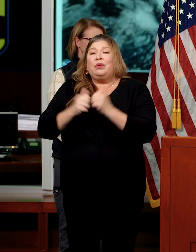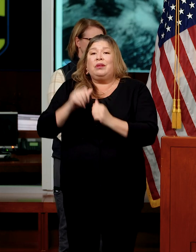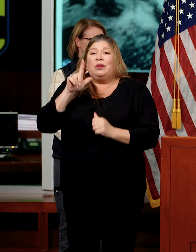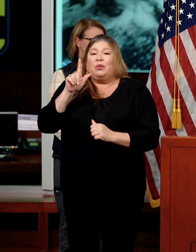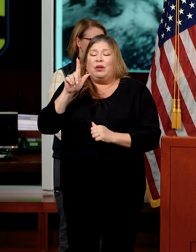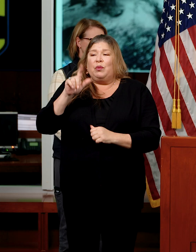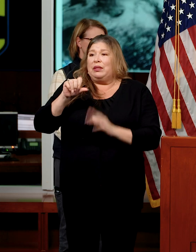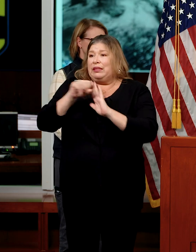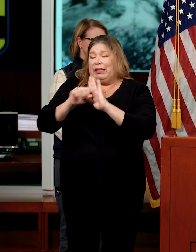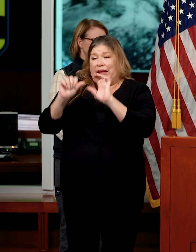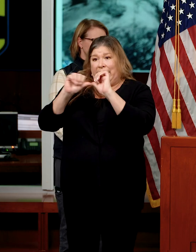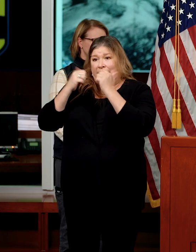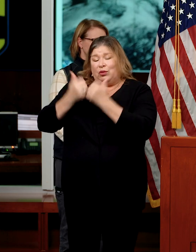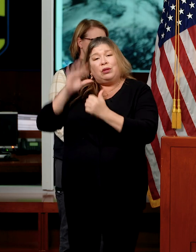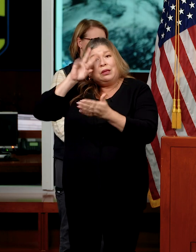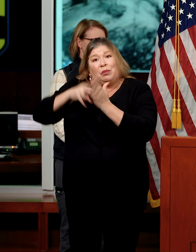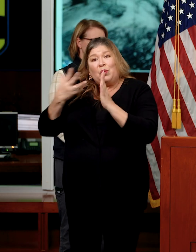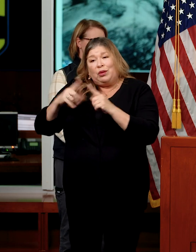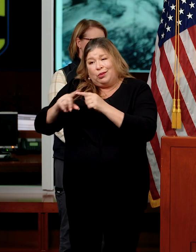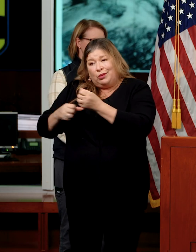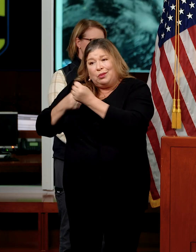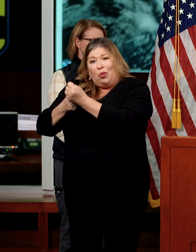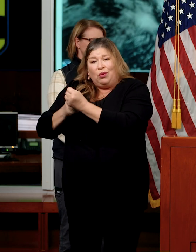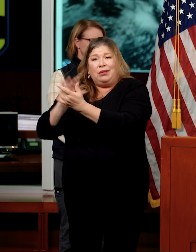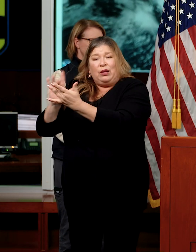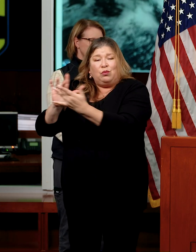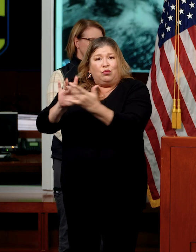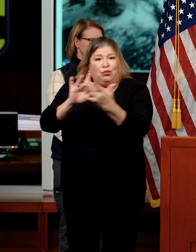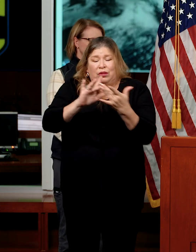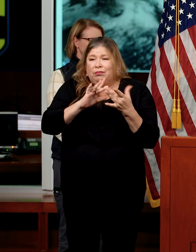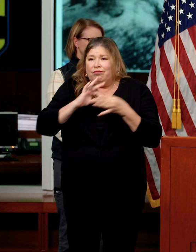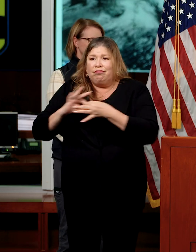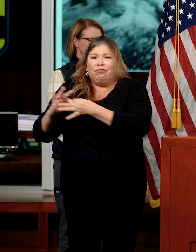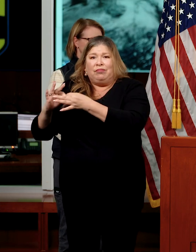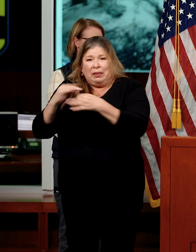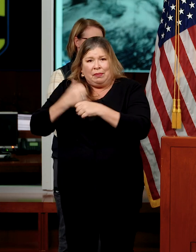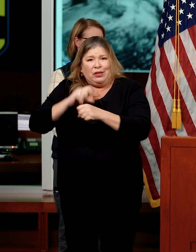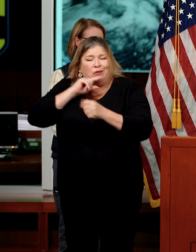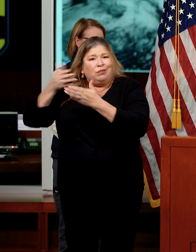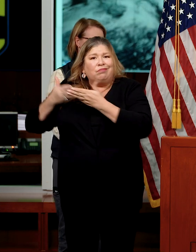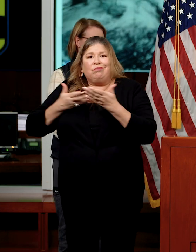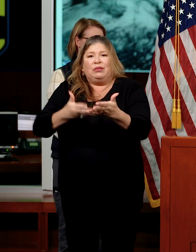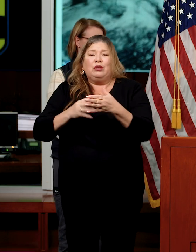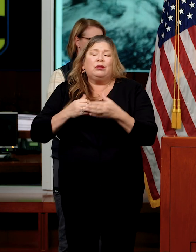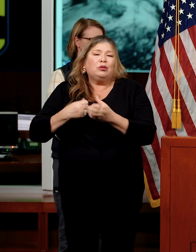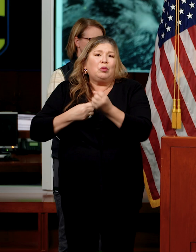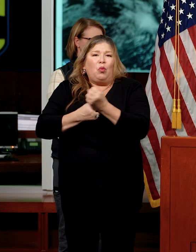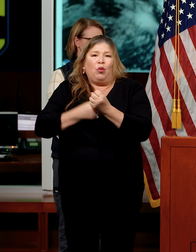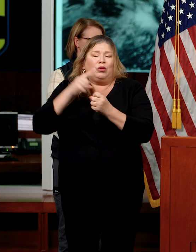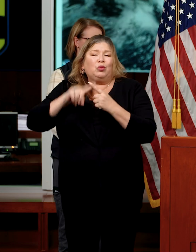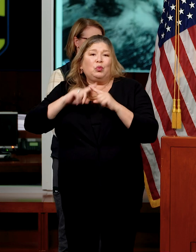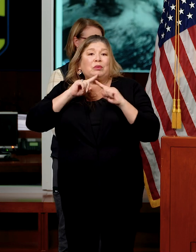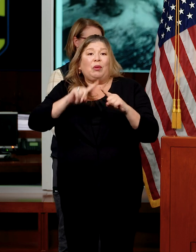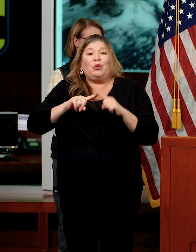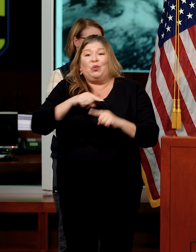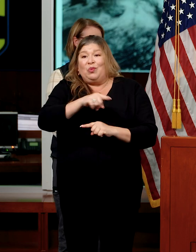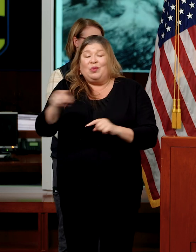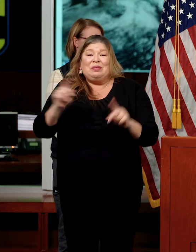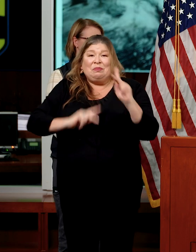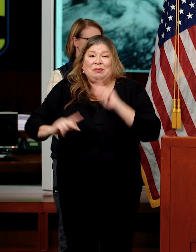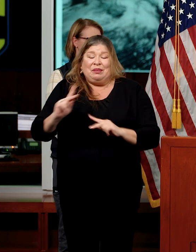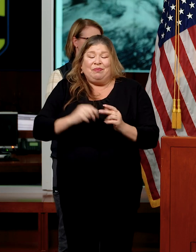and offices to support outreach, coordination, and integrated support to our local partners for response of these populations.